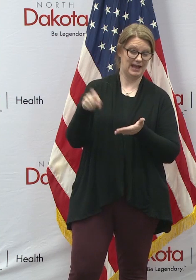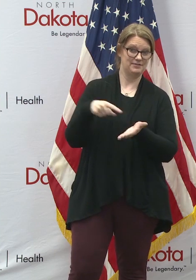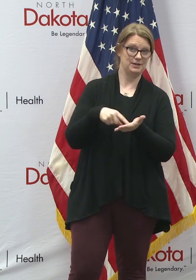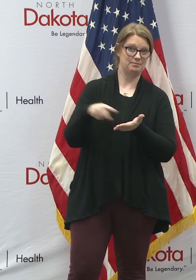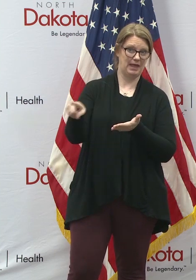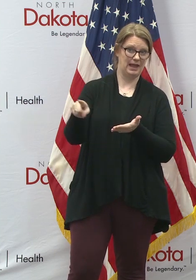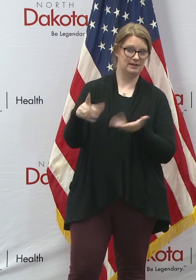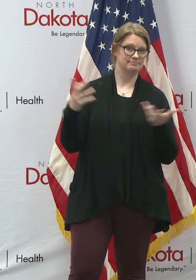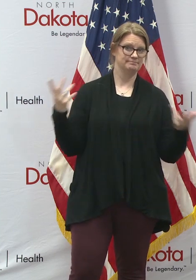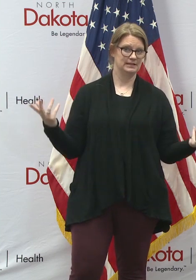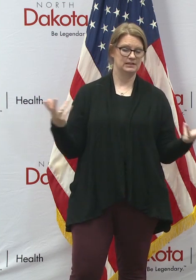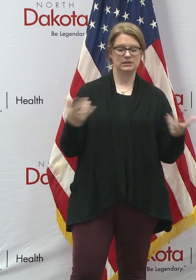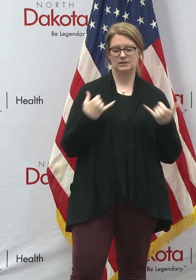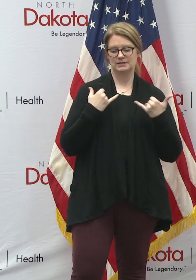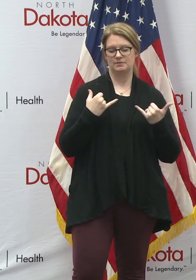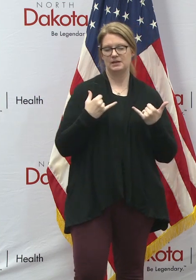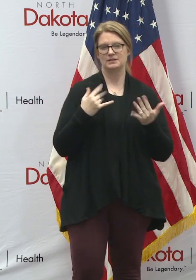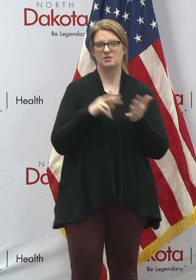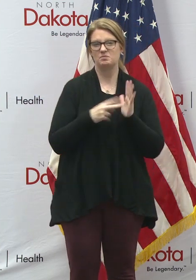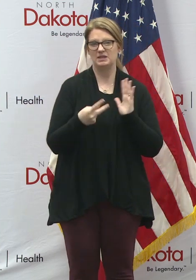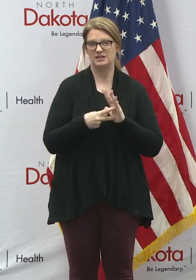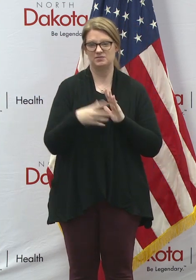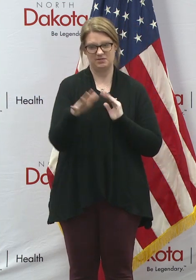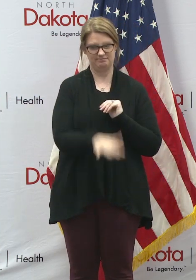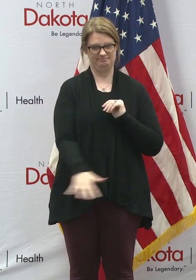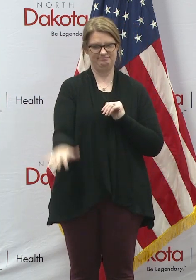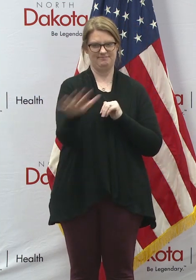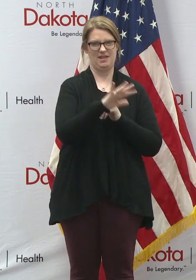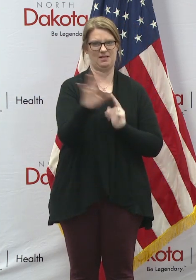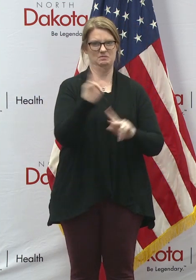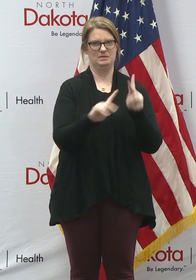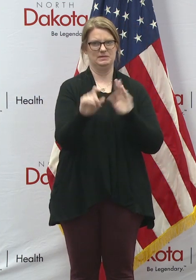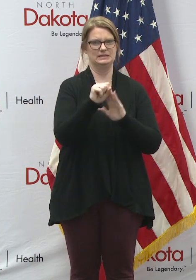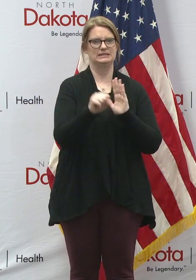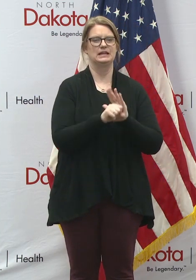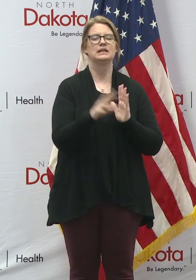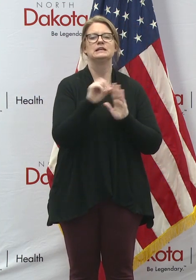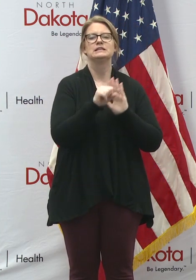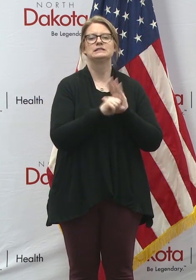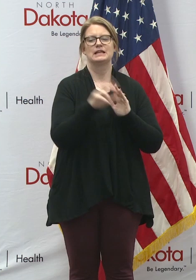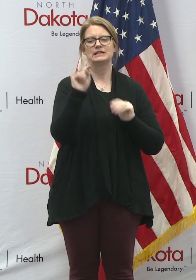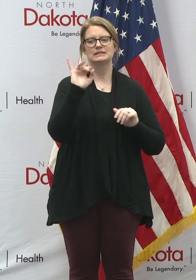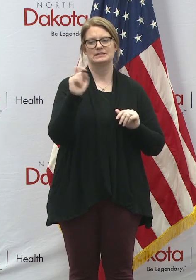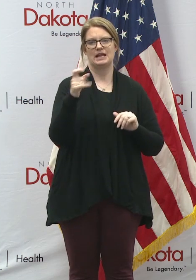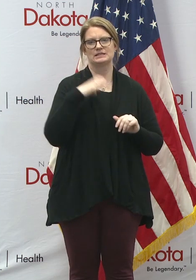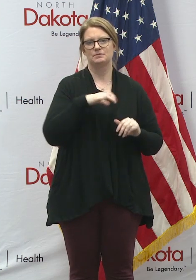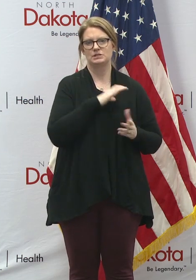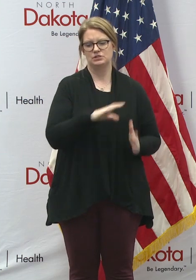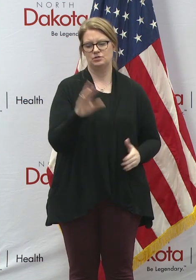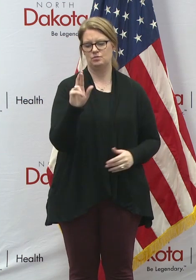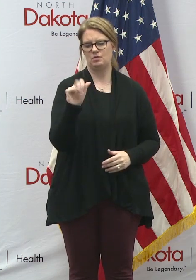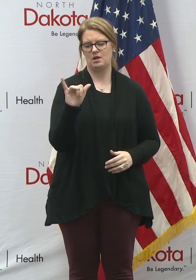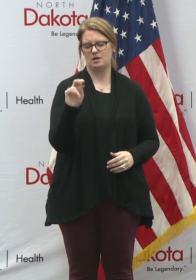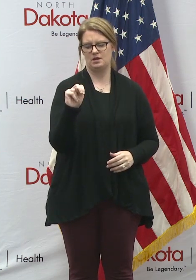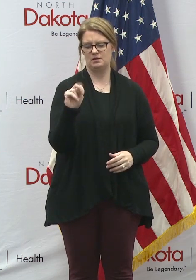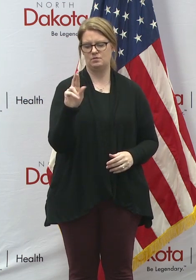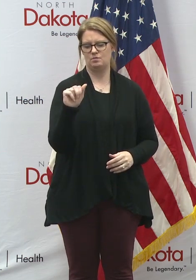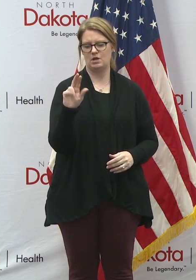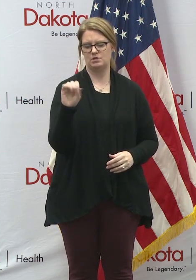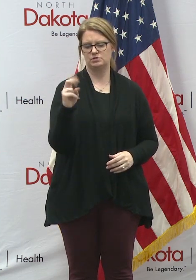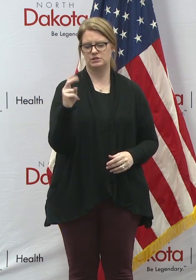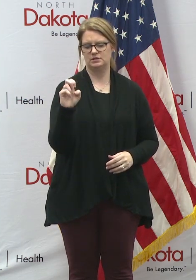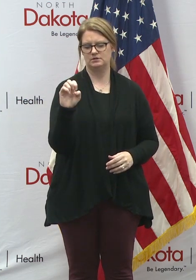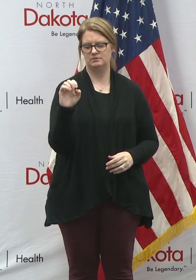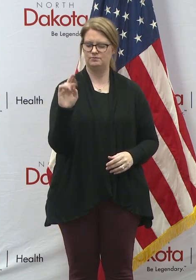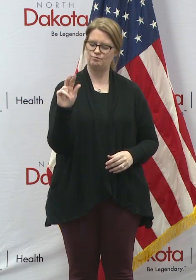So here to give us an update what this means for our state is our state tax commissioner, Ryan Rauschenberger. Ryan, thanks for being with us